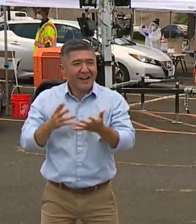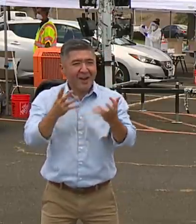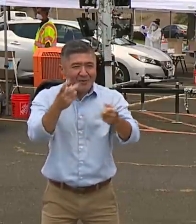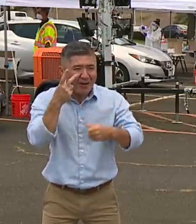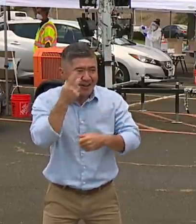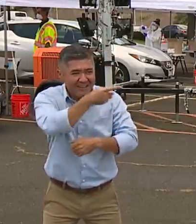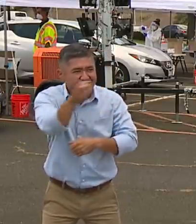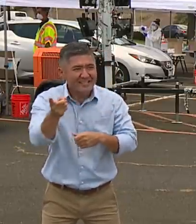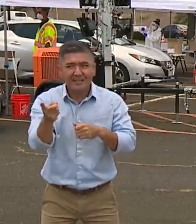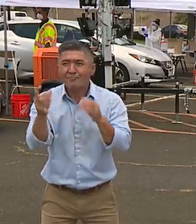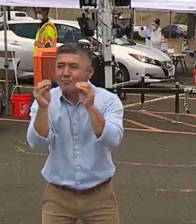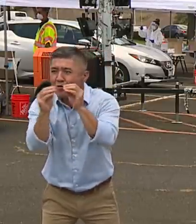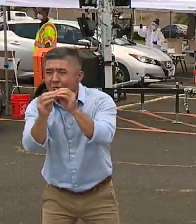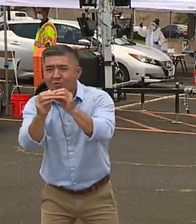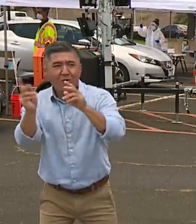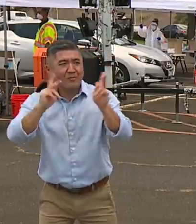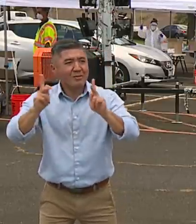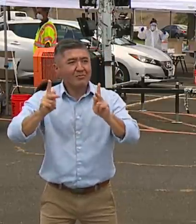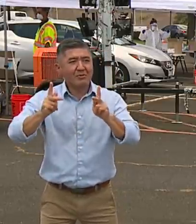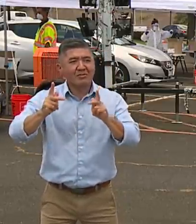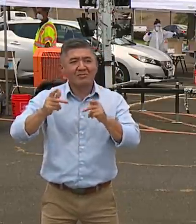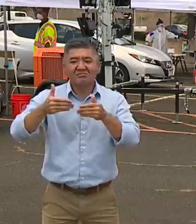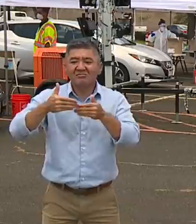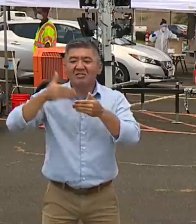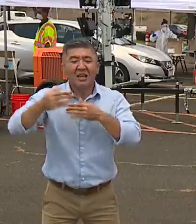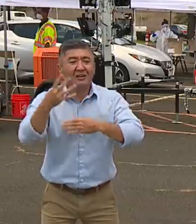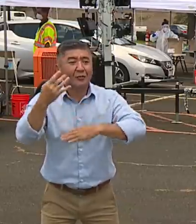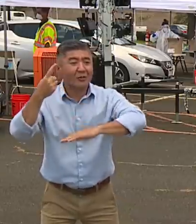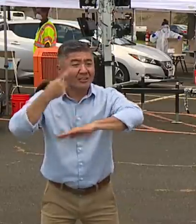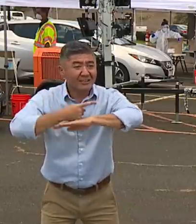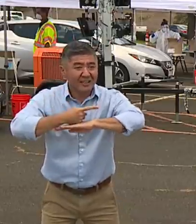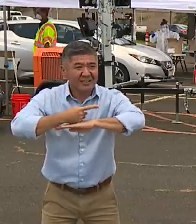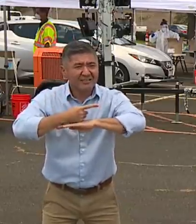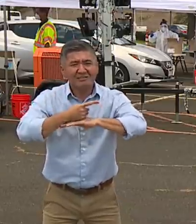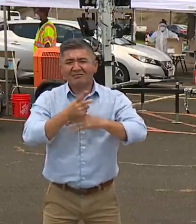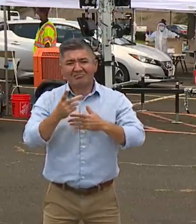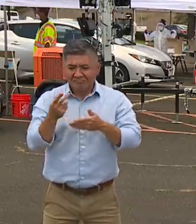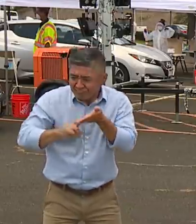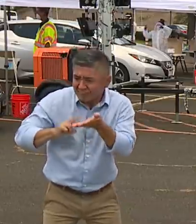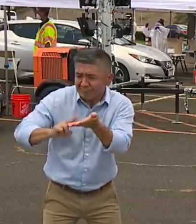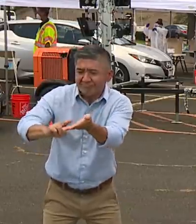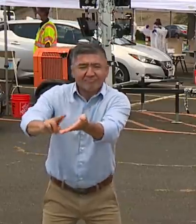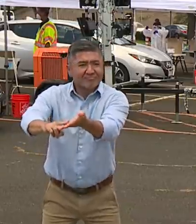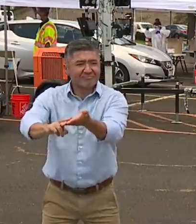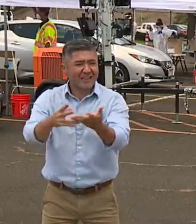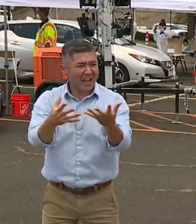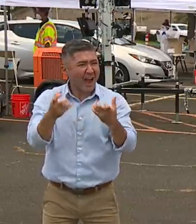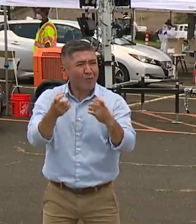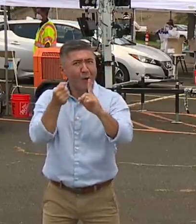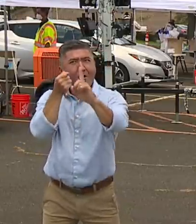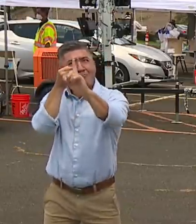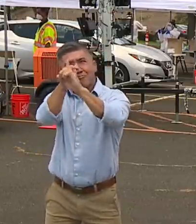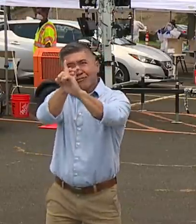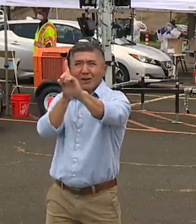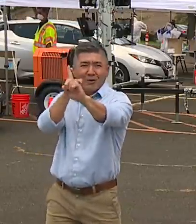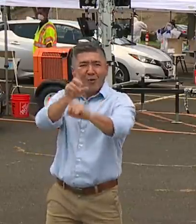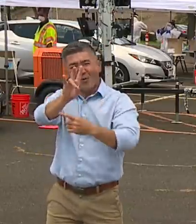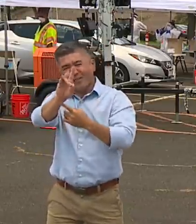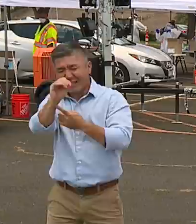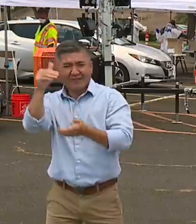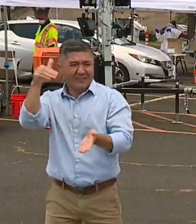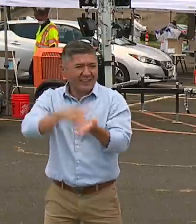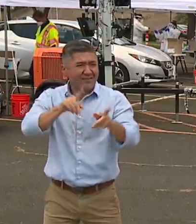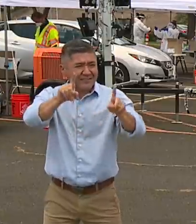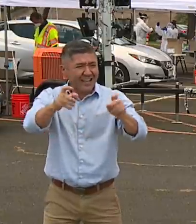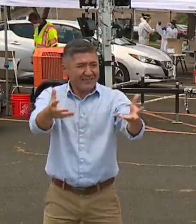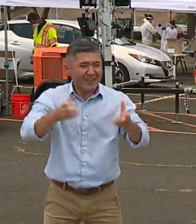build over the next 14 days so we can get to our goal of 70,000 tests. Today, went